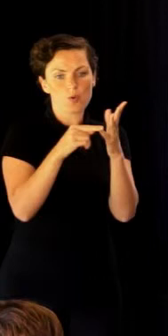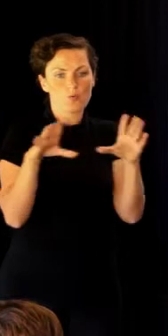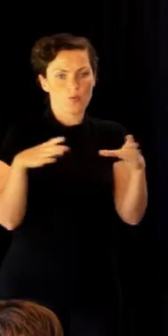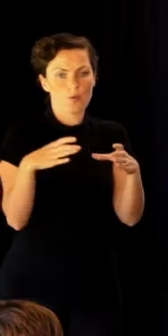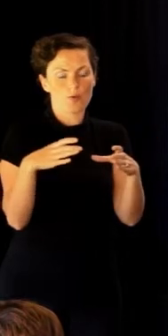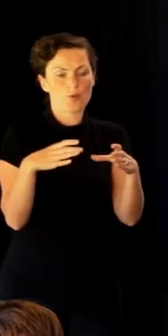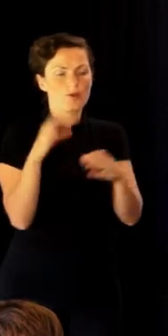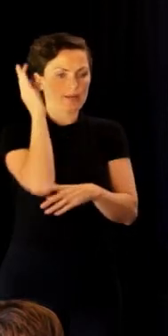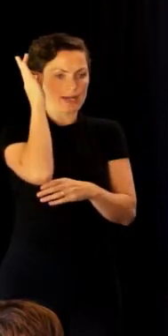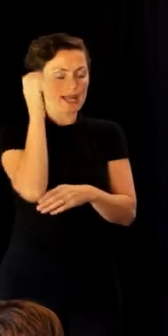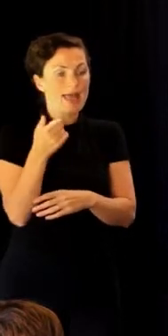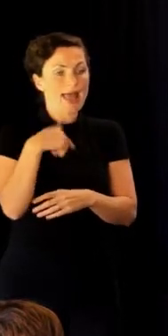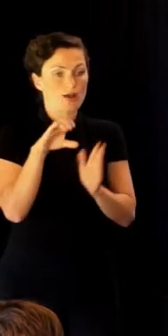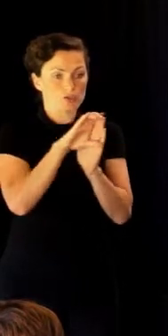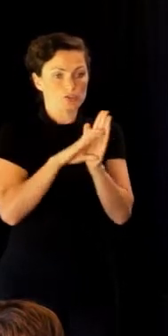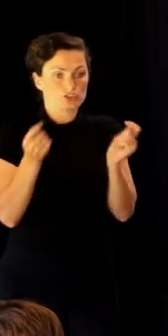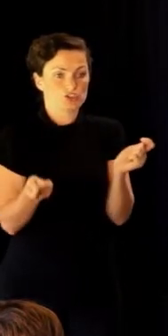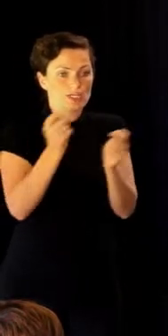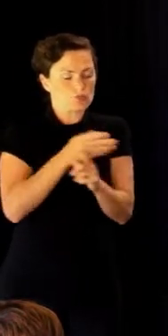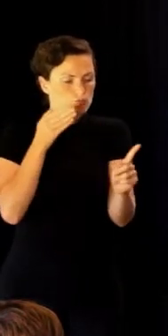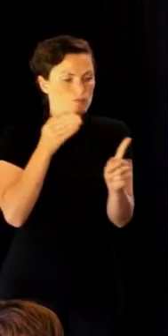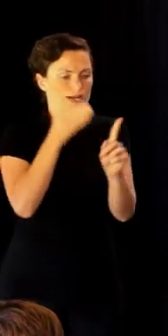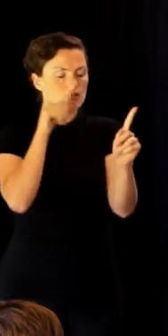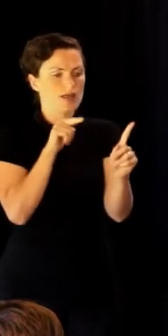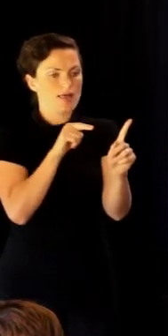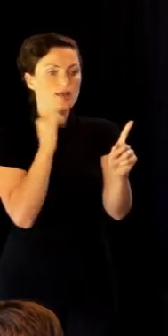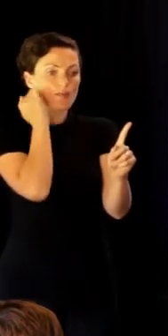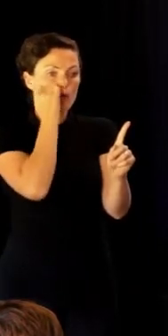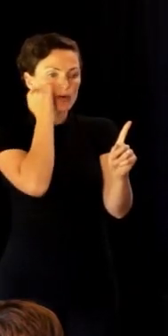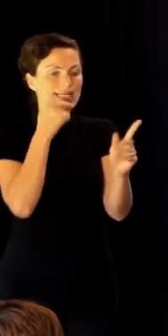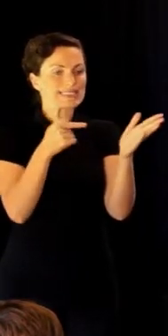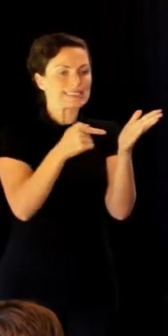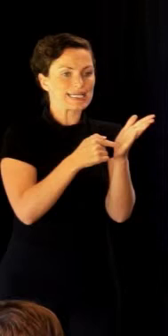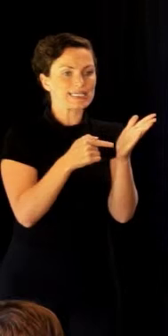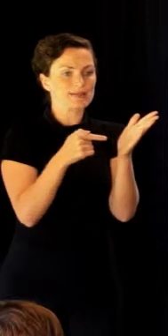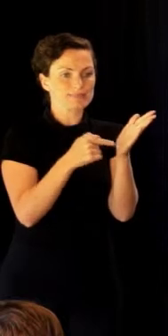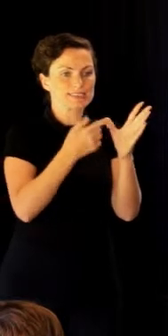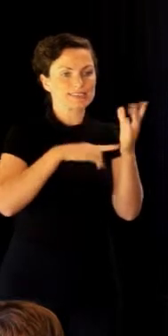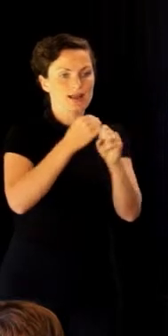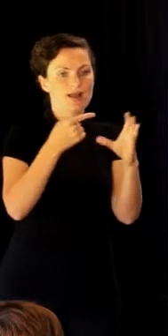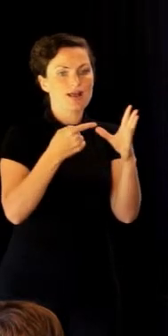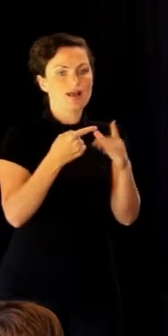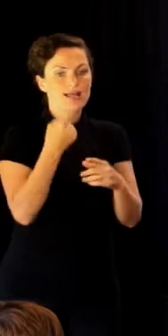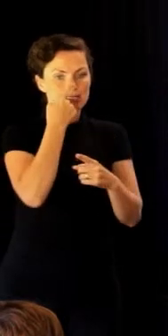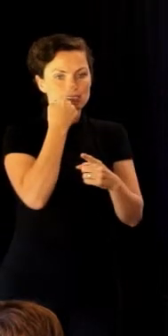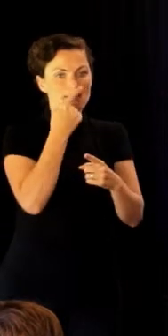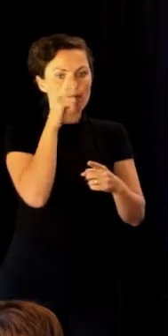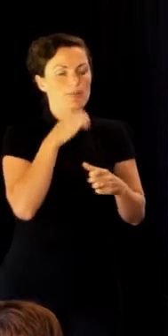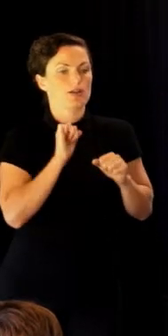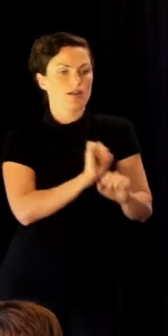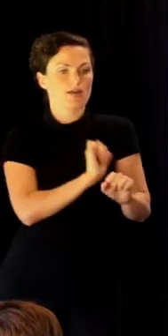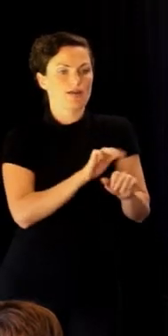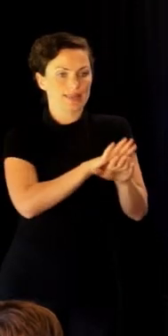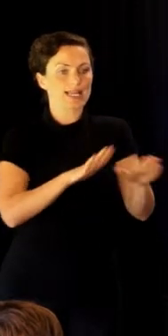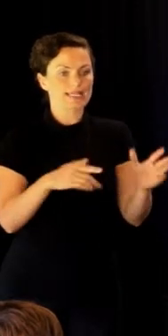constitution were to recognise that Māori were tanga te whenua, and that all of our members who